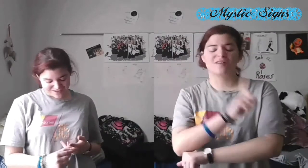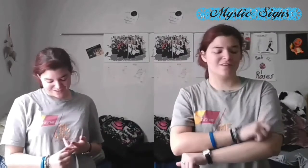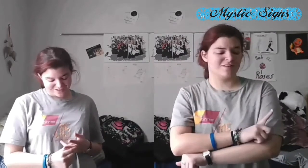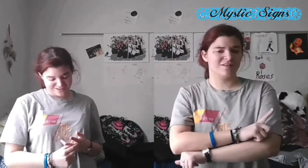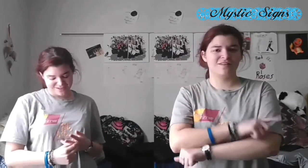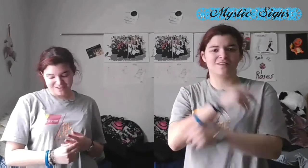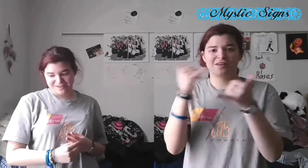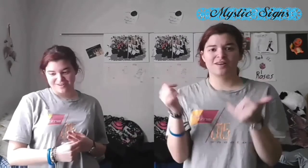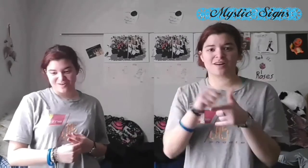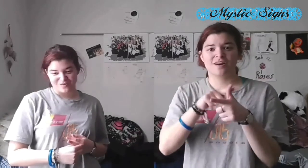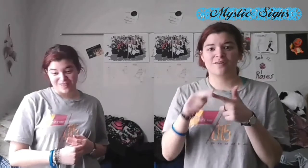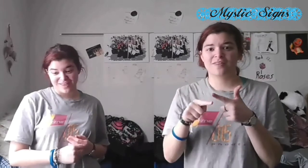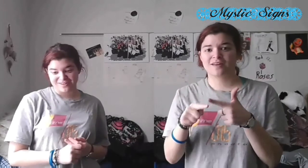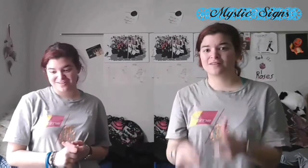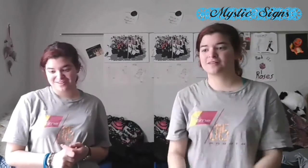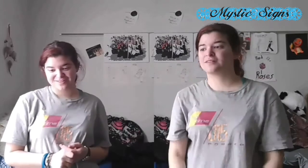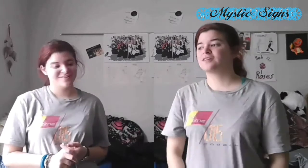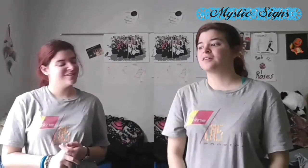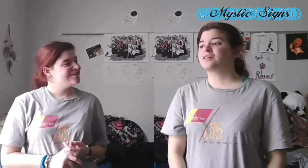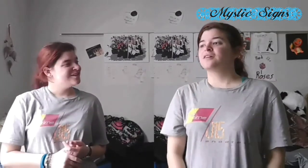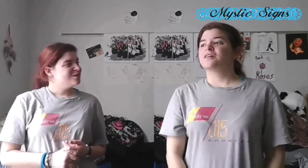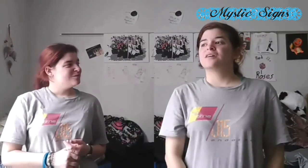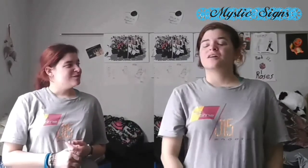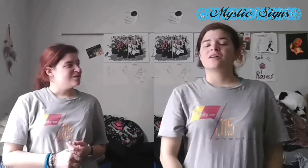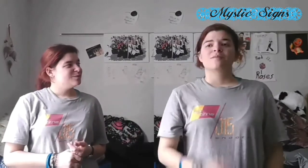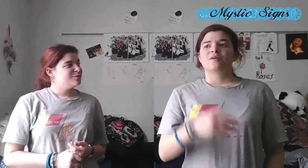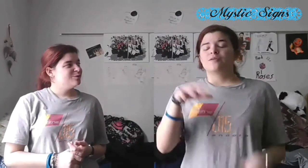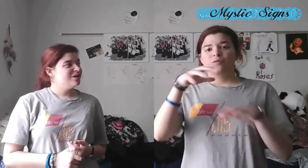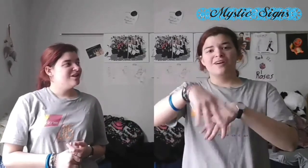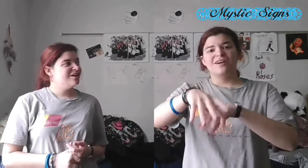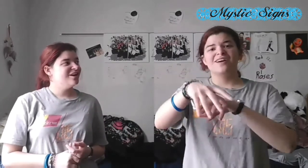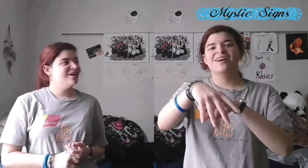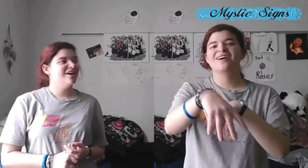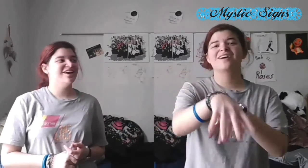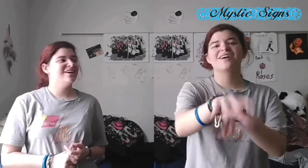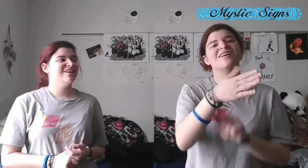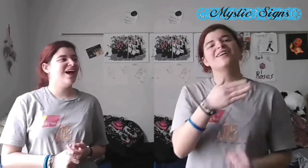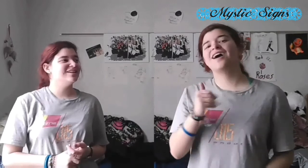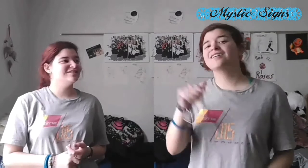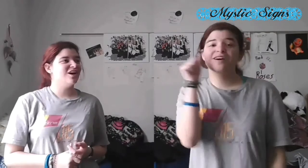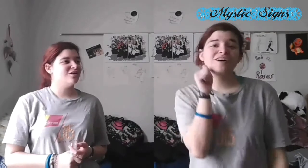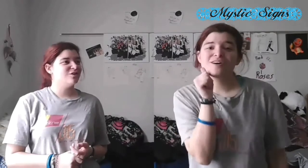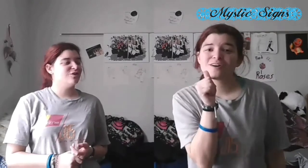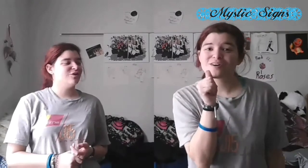day, now and then, a parade and a girl,